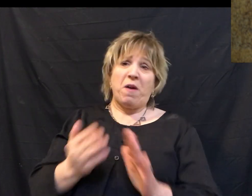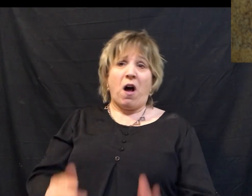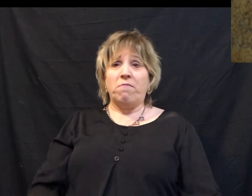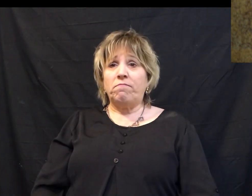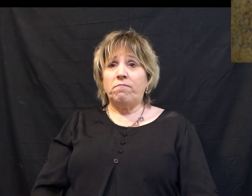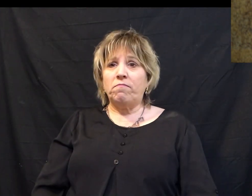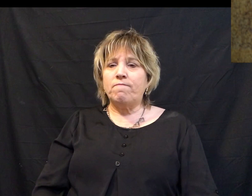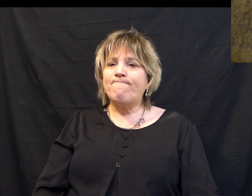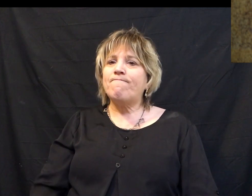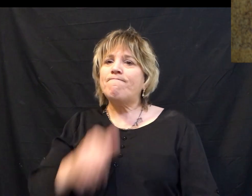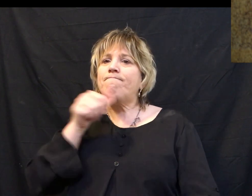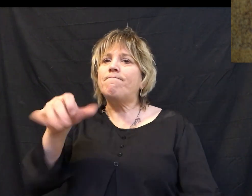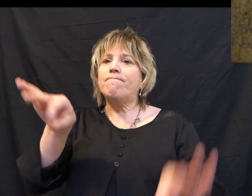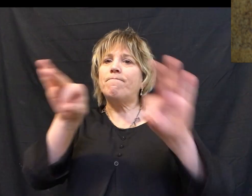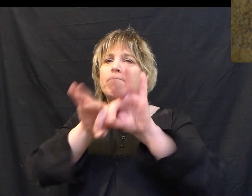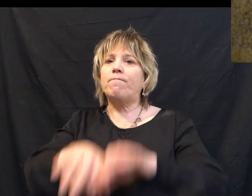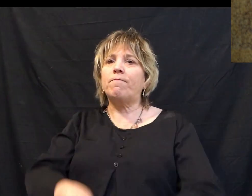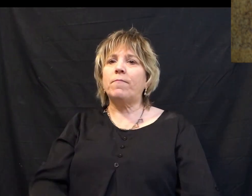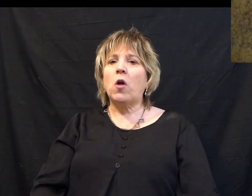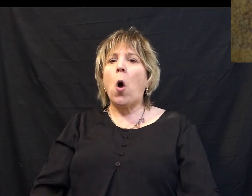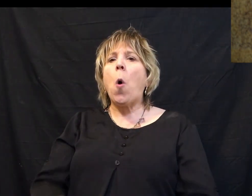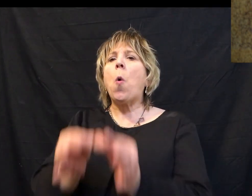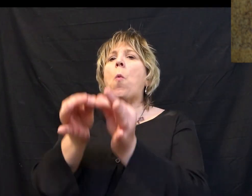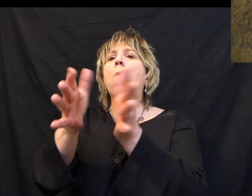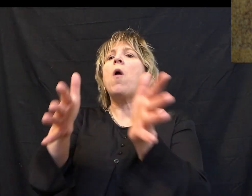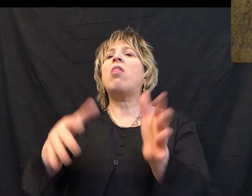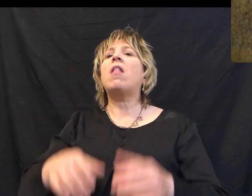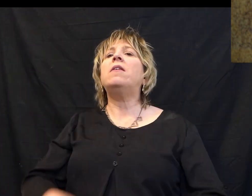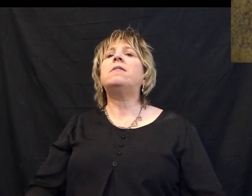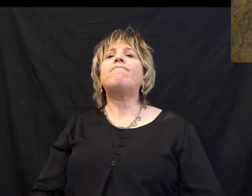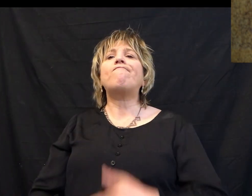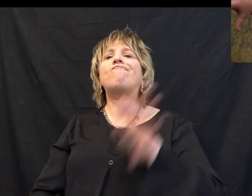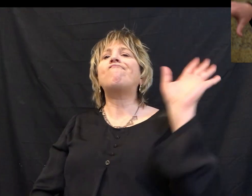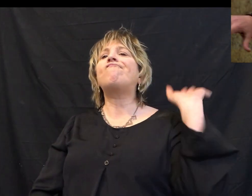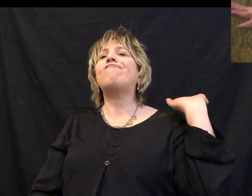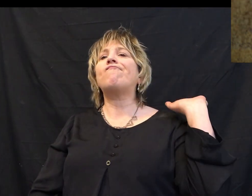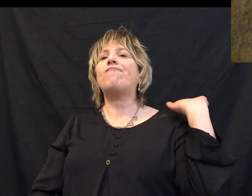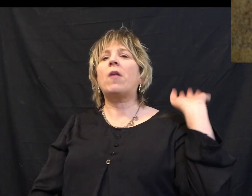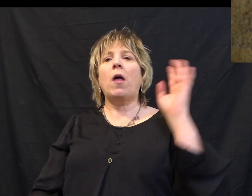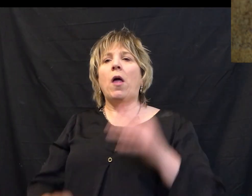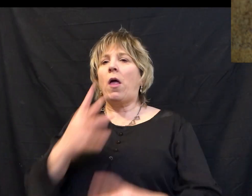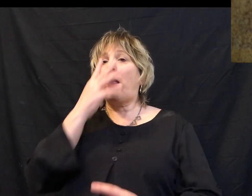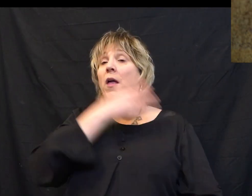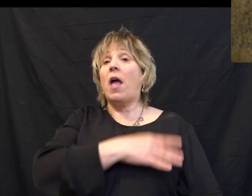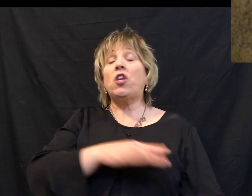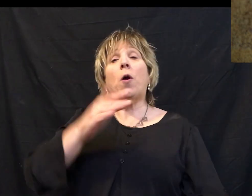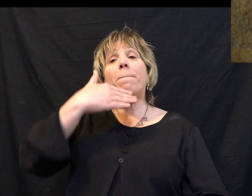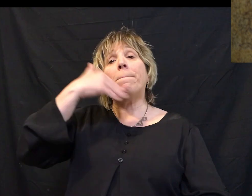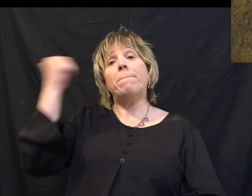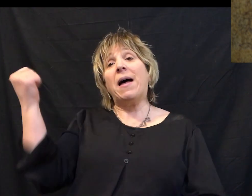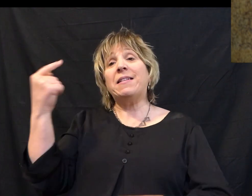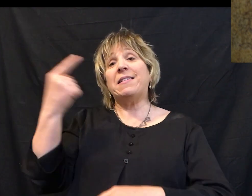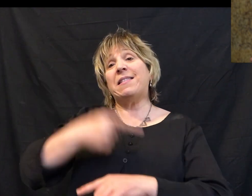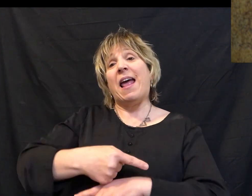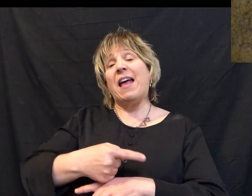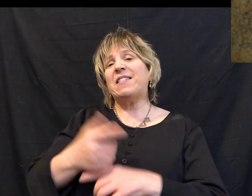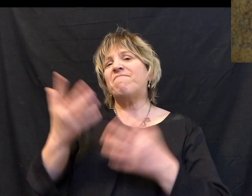going to become irrelevant. You're going to be put out to pasture, so to speak. And your best days are